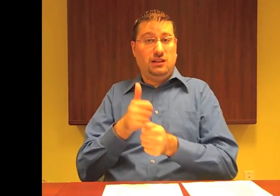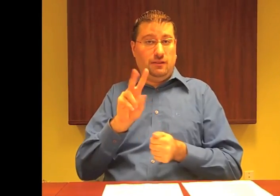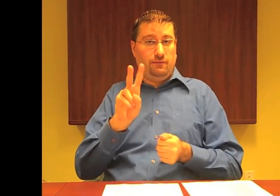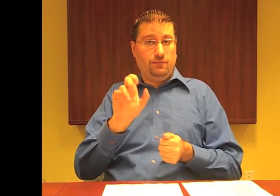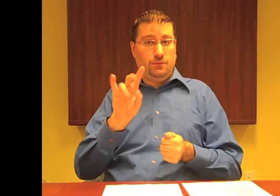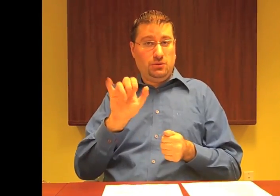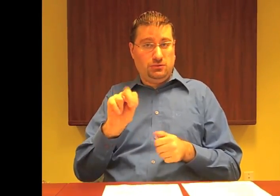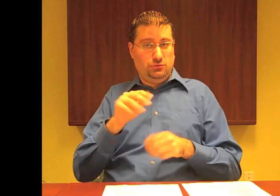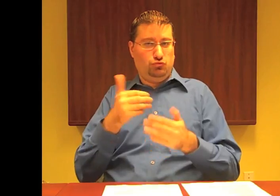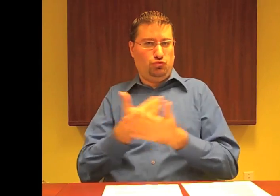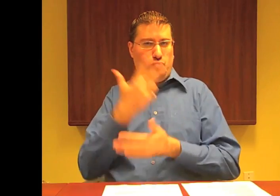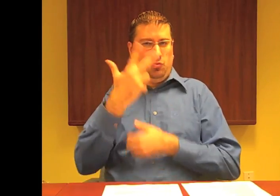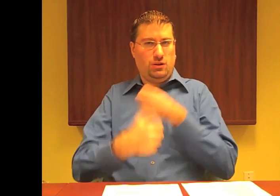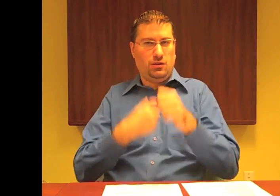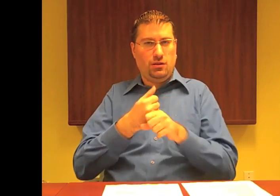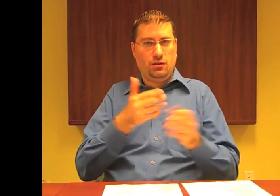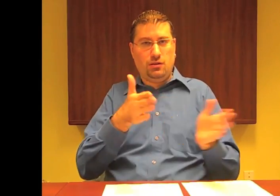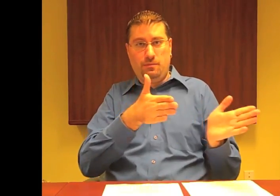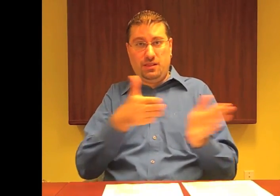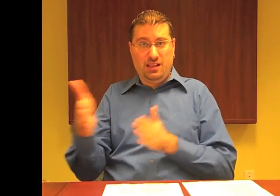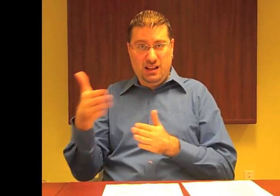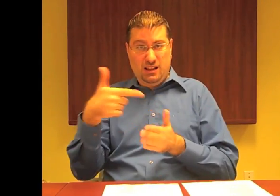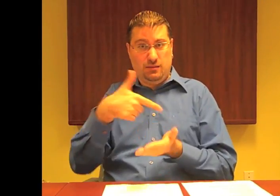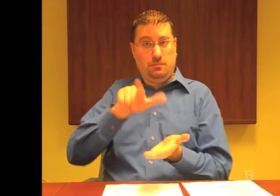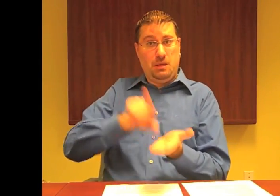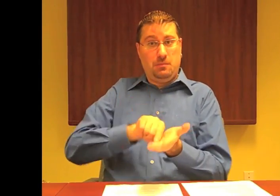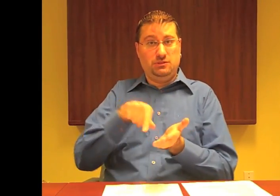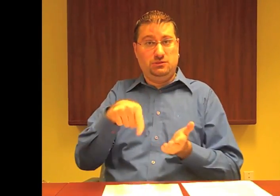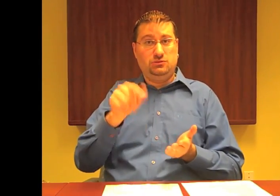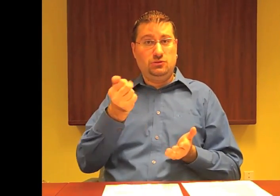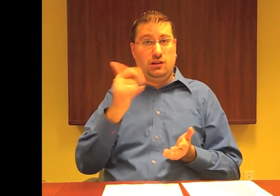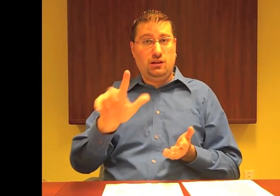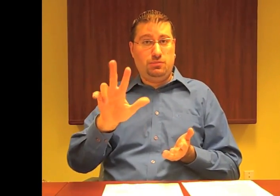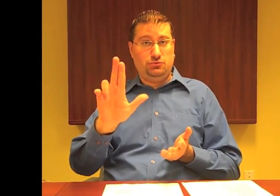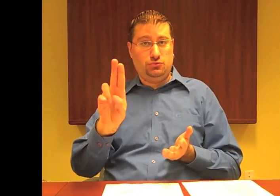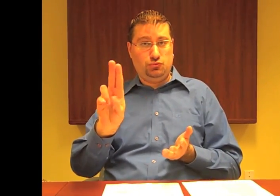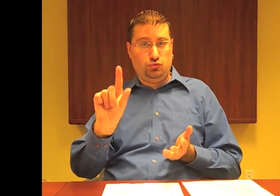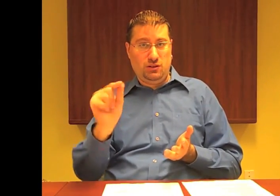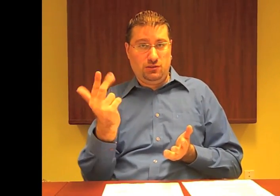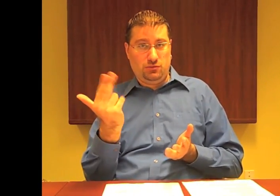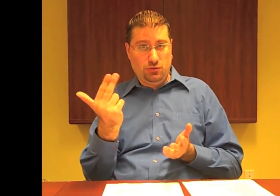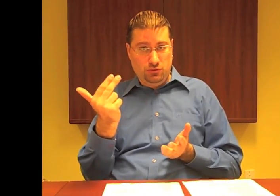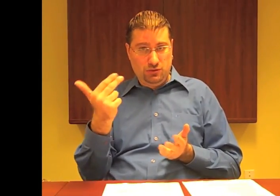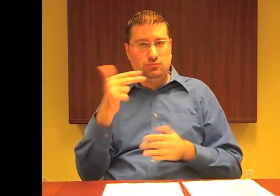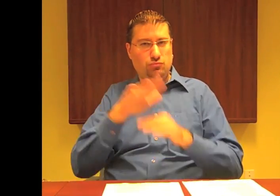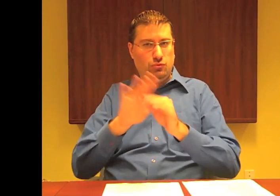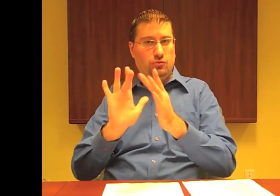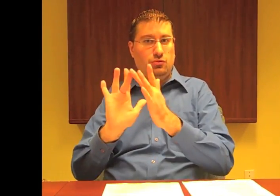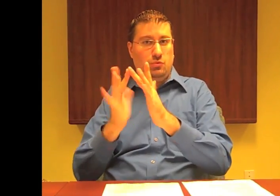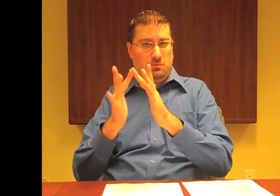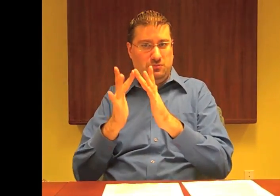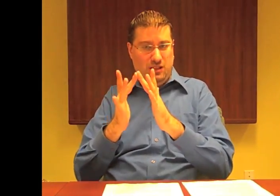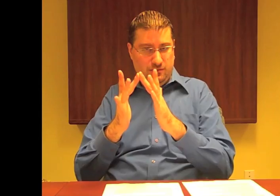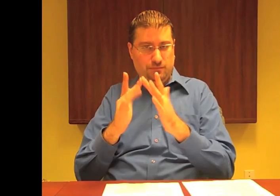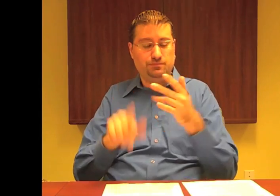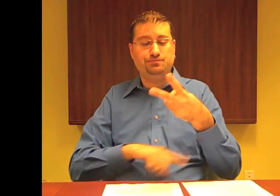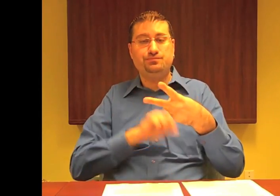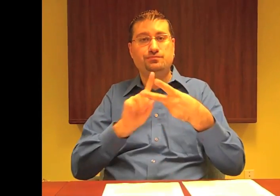2013 on VRS in Canada. We will have to wait for the new version of the three-year plan to be announced in April